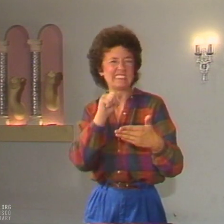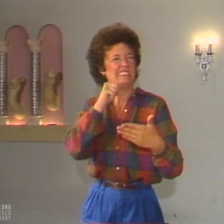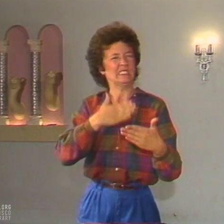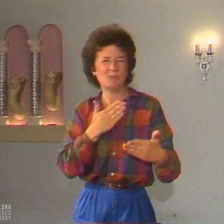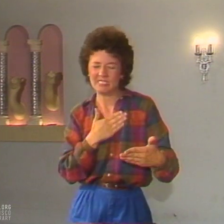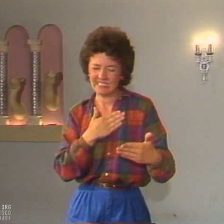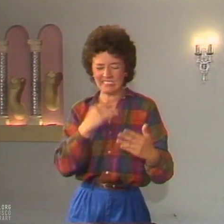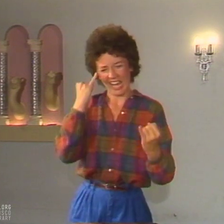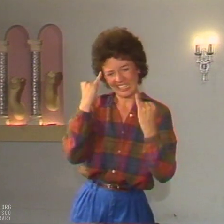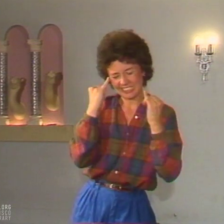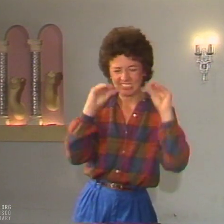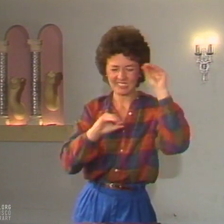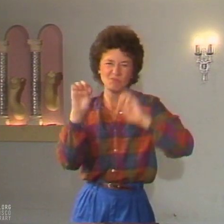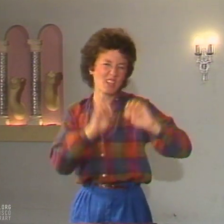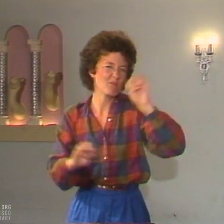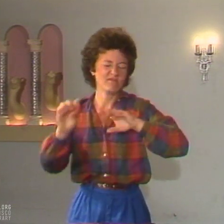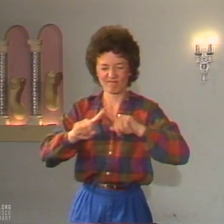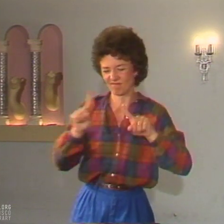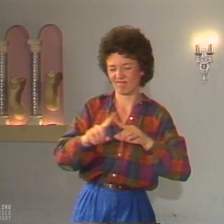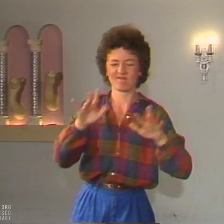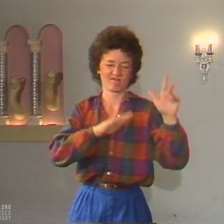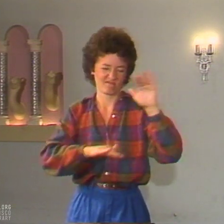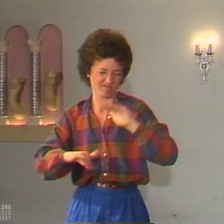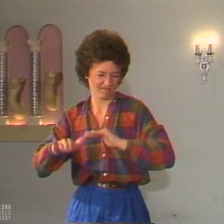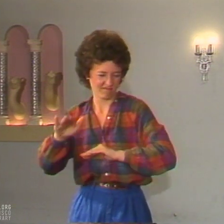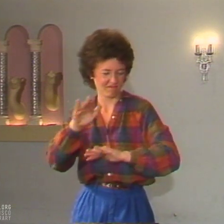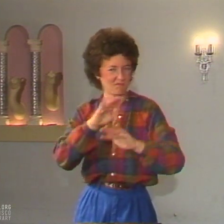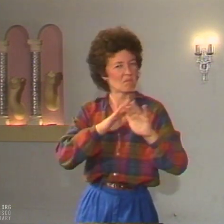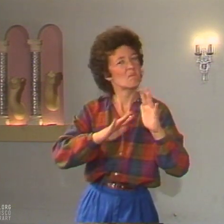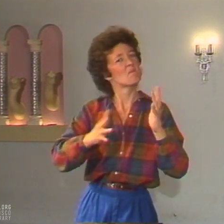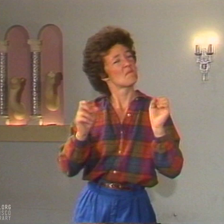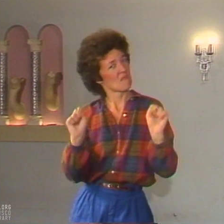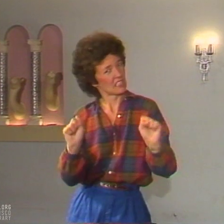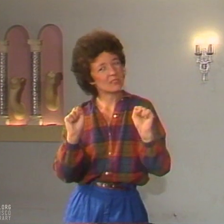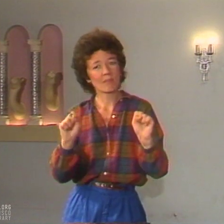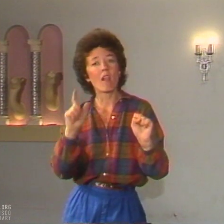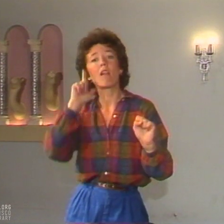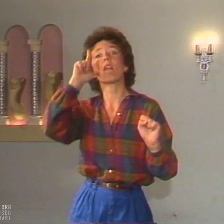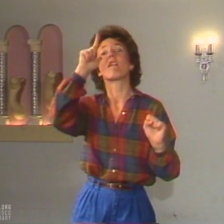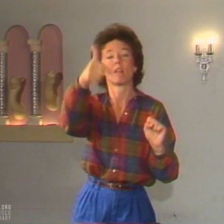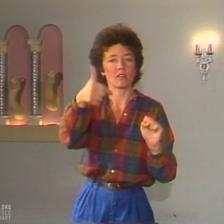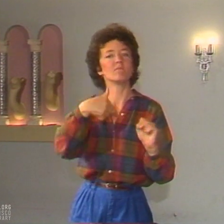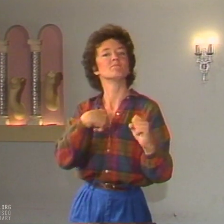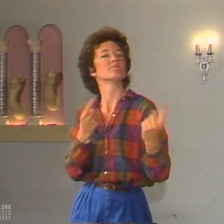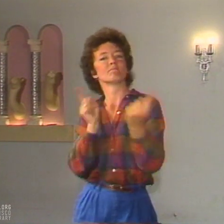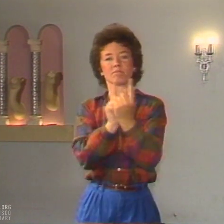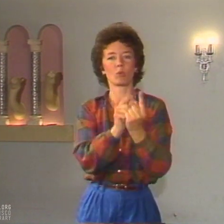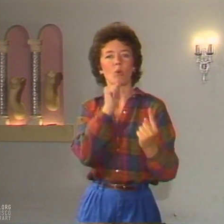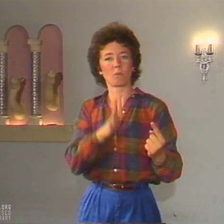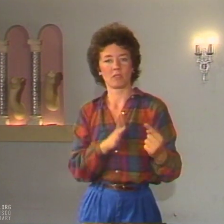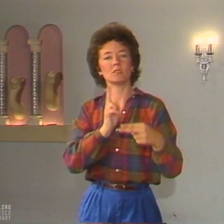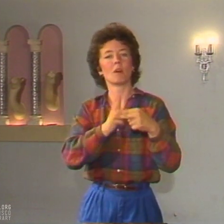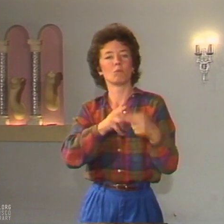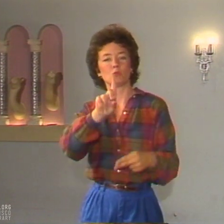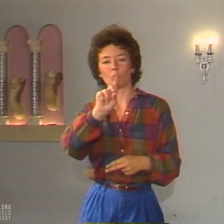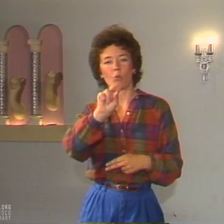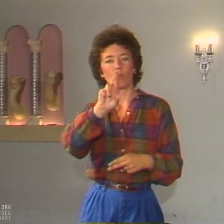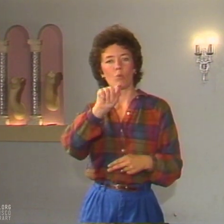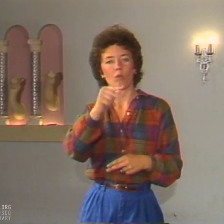I had a hard time making the transition from motion to a static form, but it seemed to me the two mediums should be able to